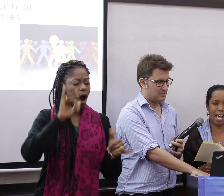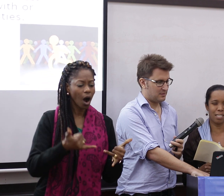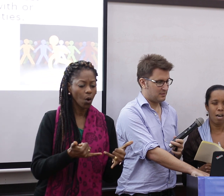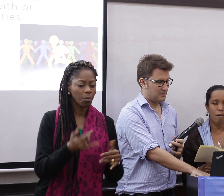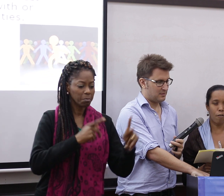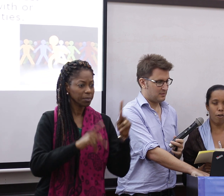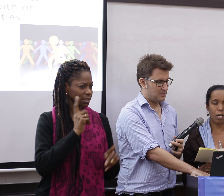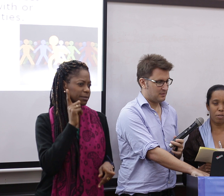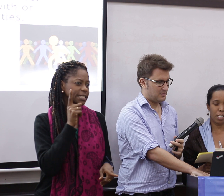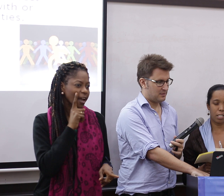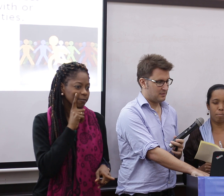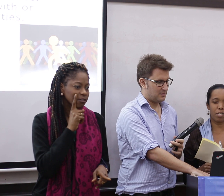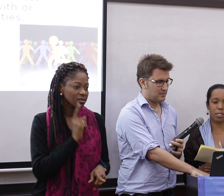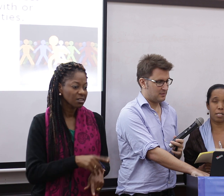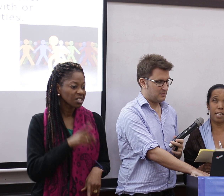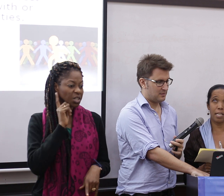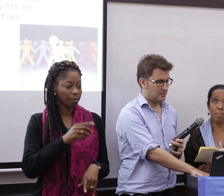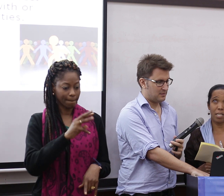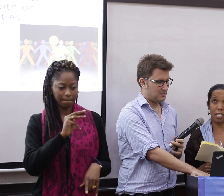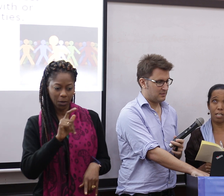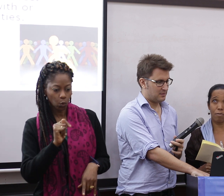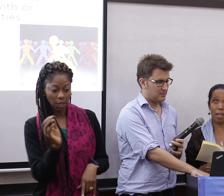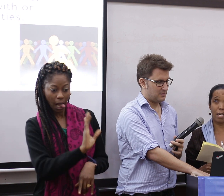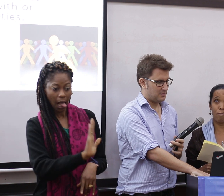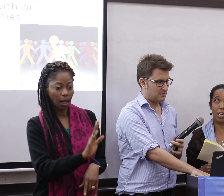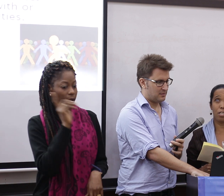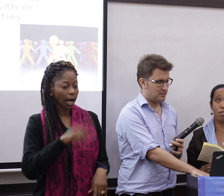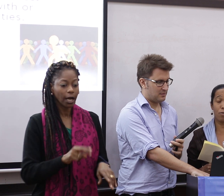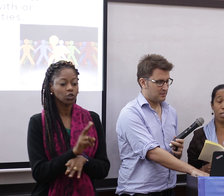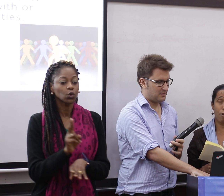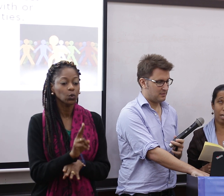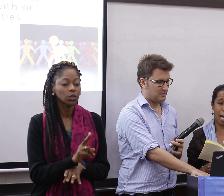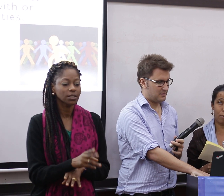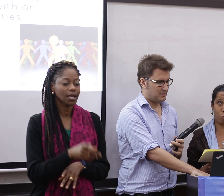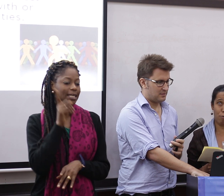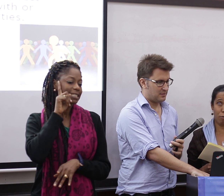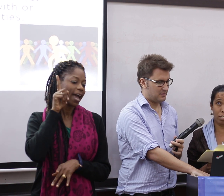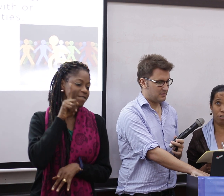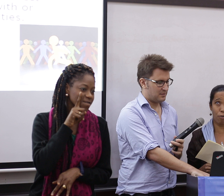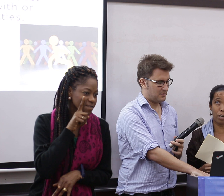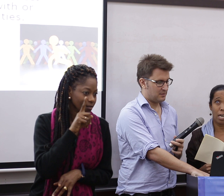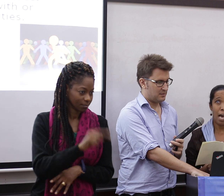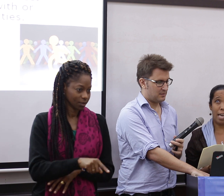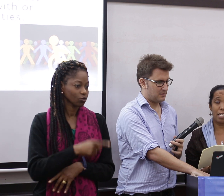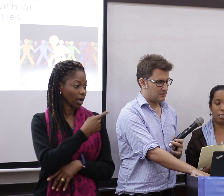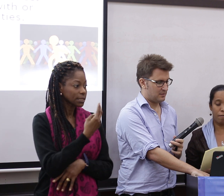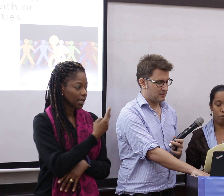for communication persons in the media so that they will use the correct language when reporting on and interviewing